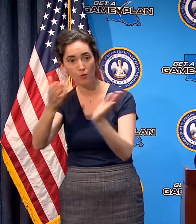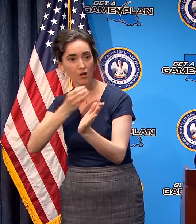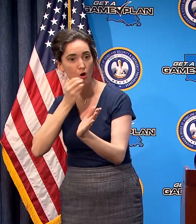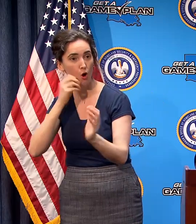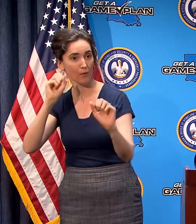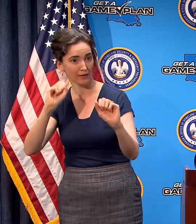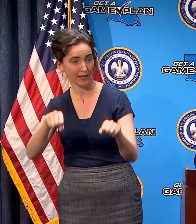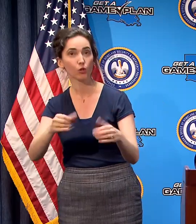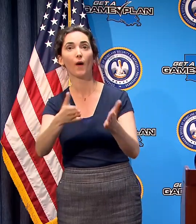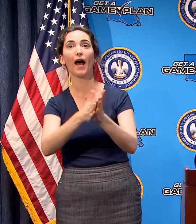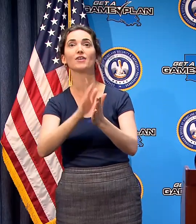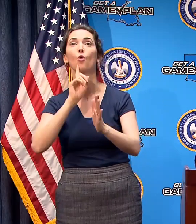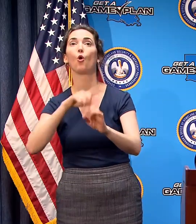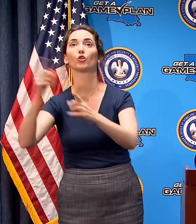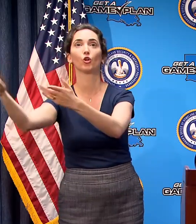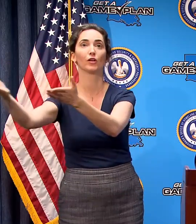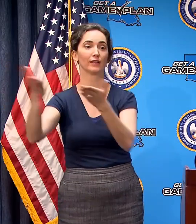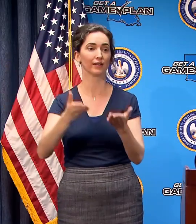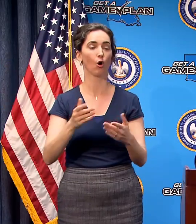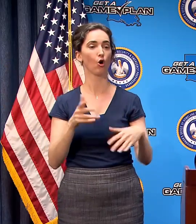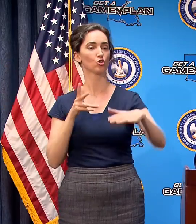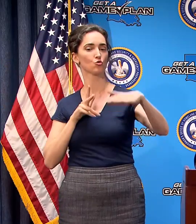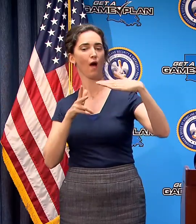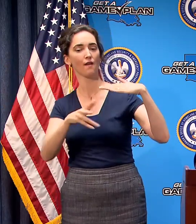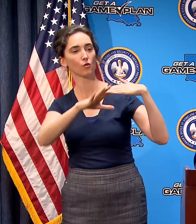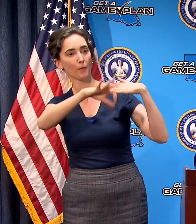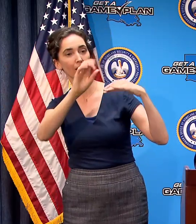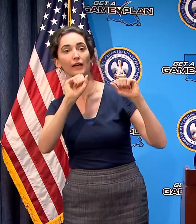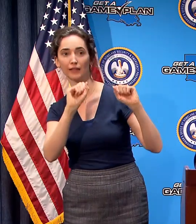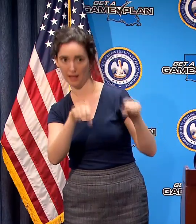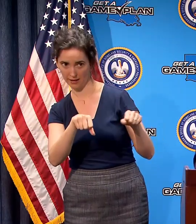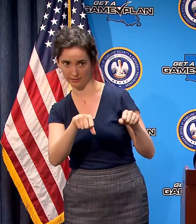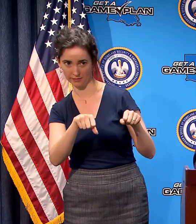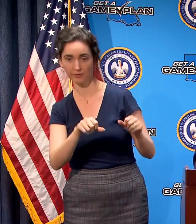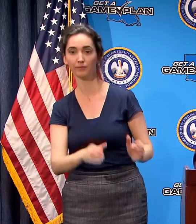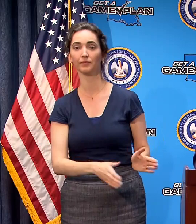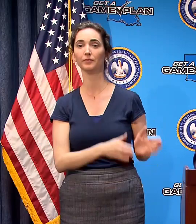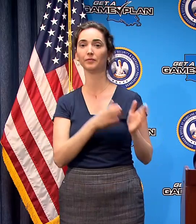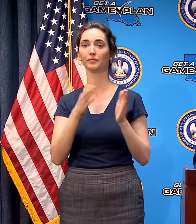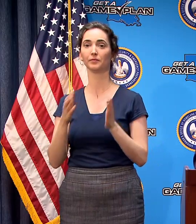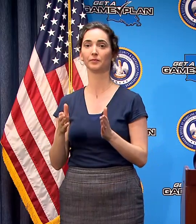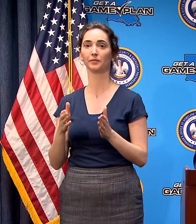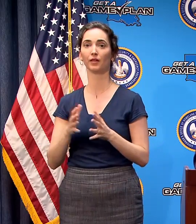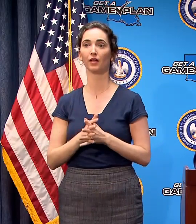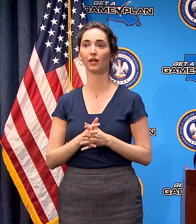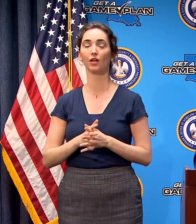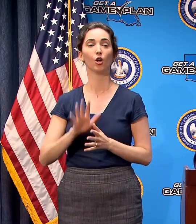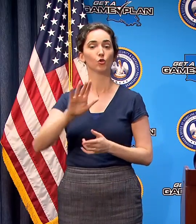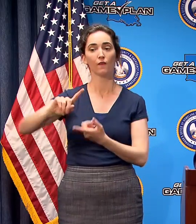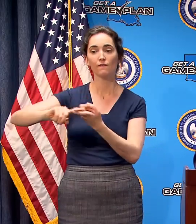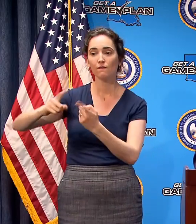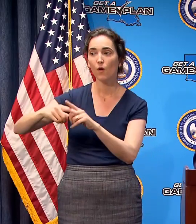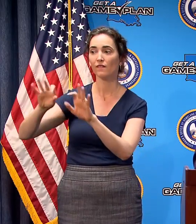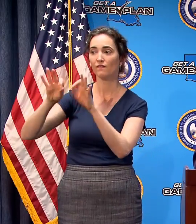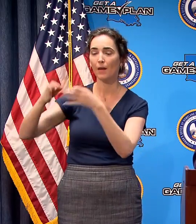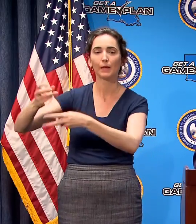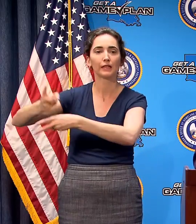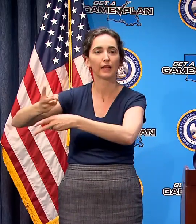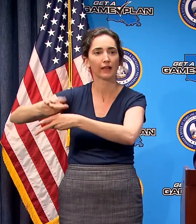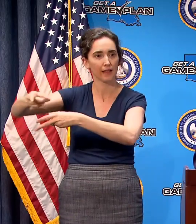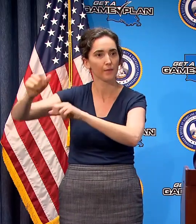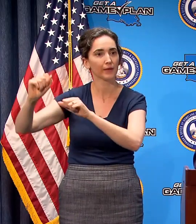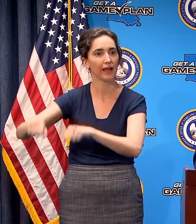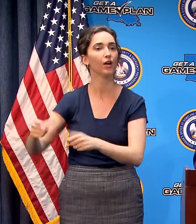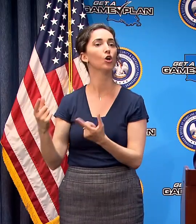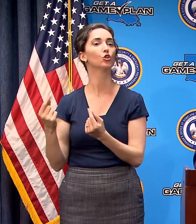or delivery or drive-through meals you can care for or support a friend or a family member you can take